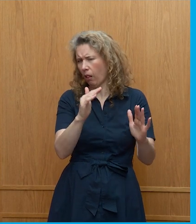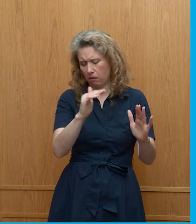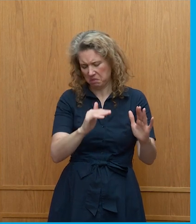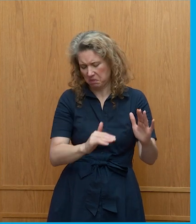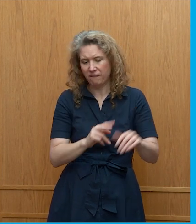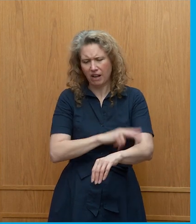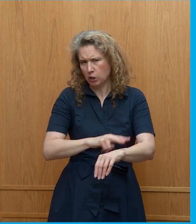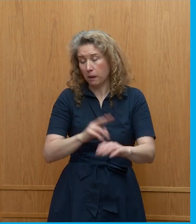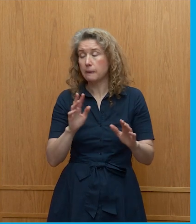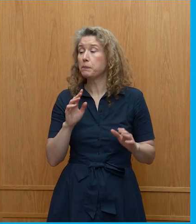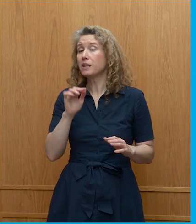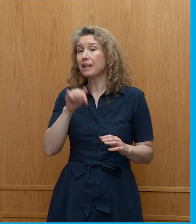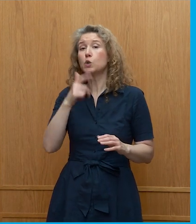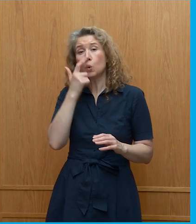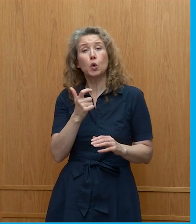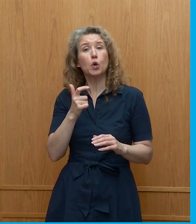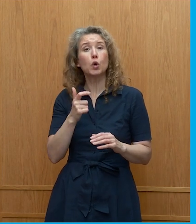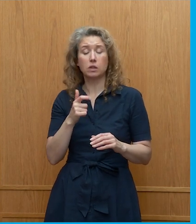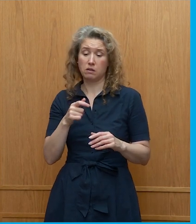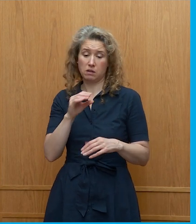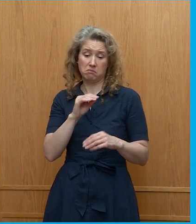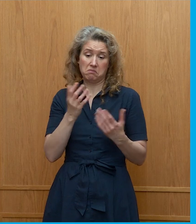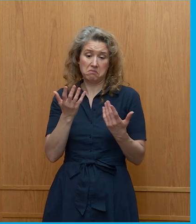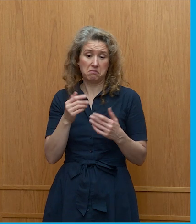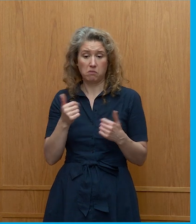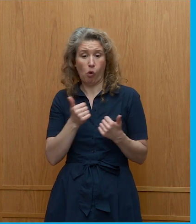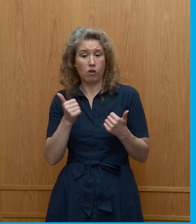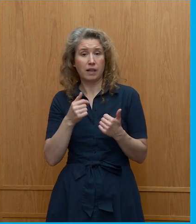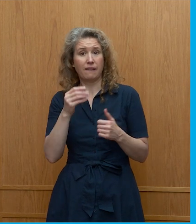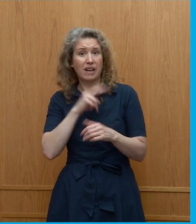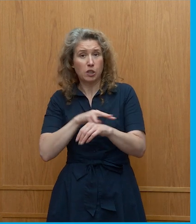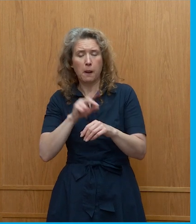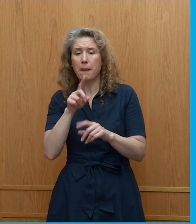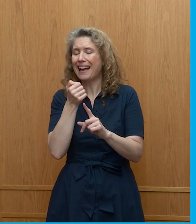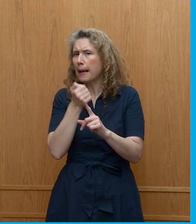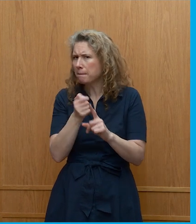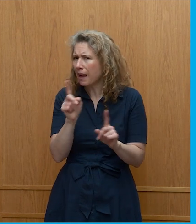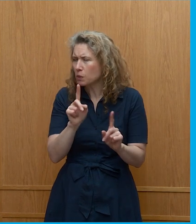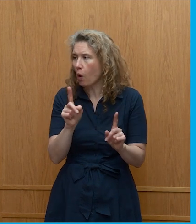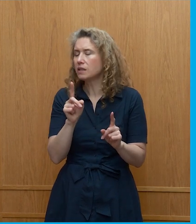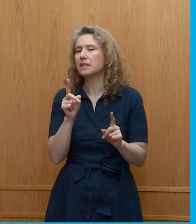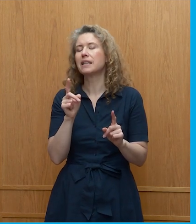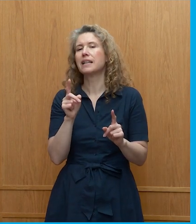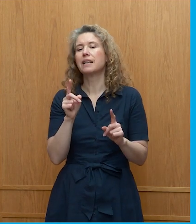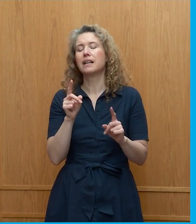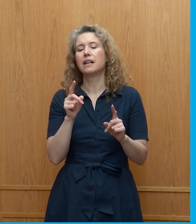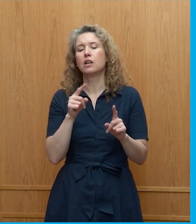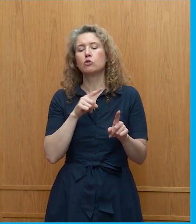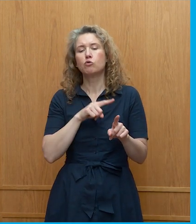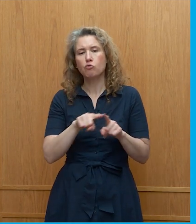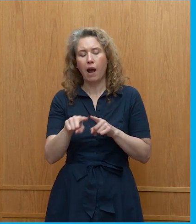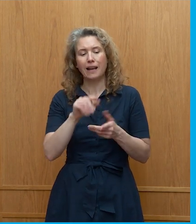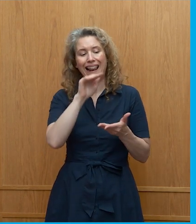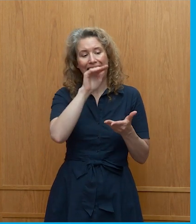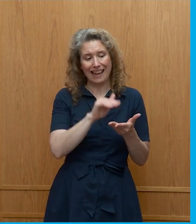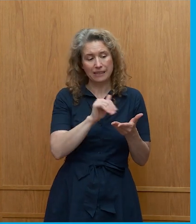got all your vegetables so yeah you can swap around vegetables but in terms of impact the impact is really if we kind of move away from beef